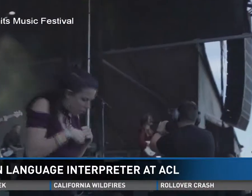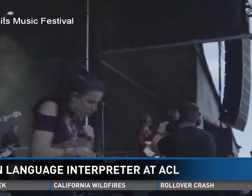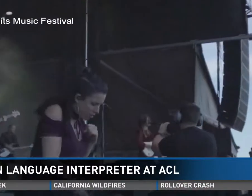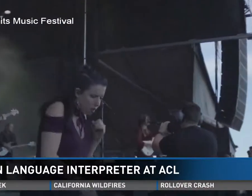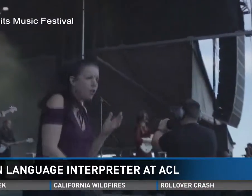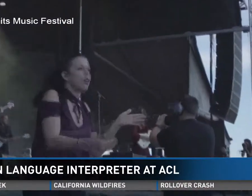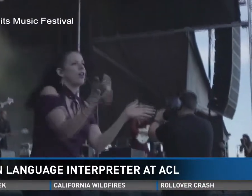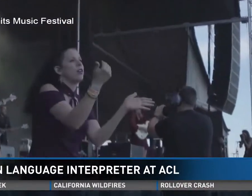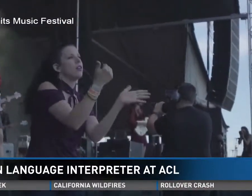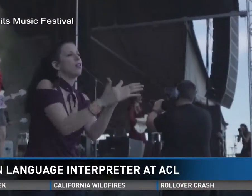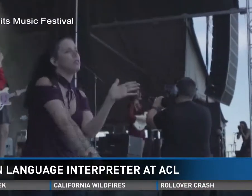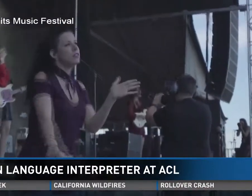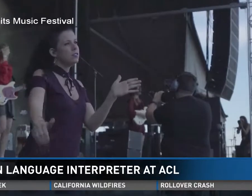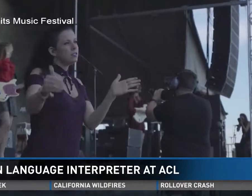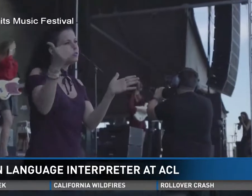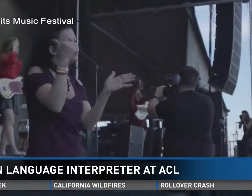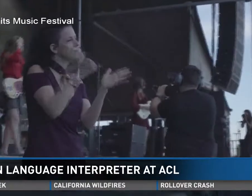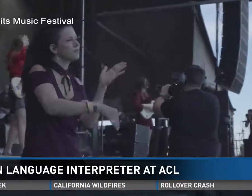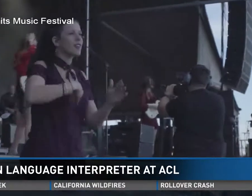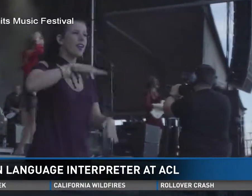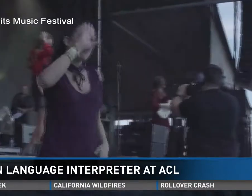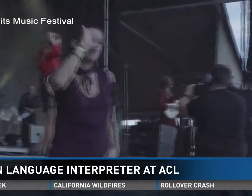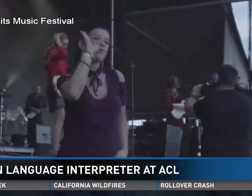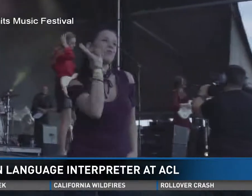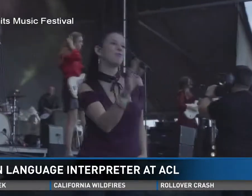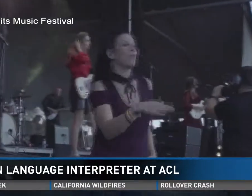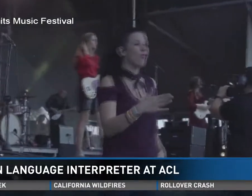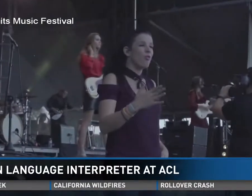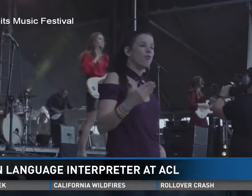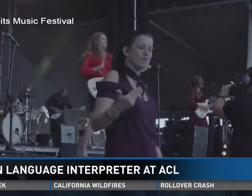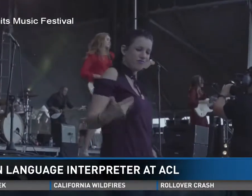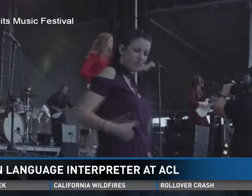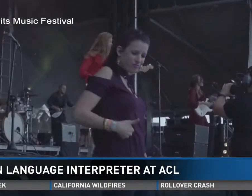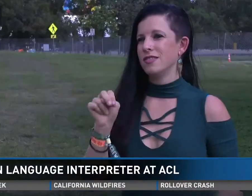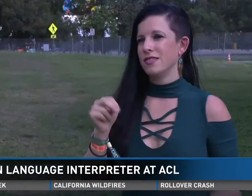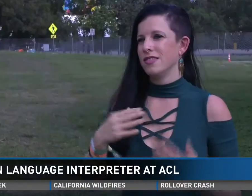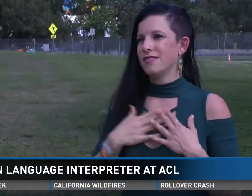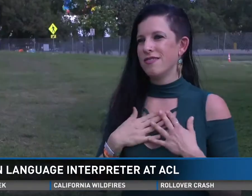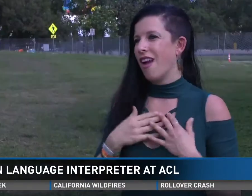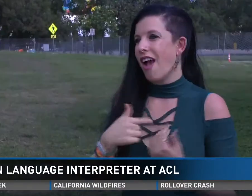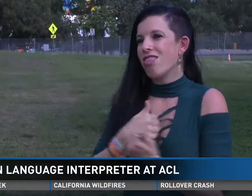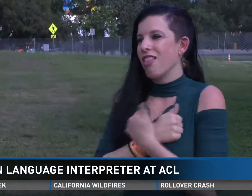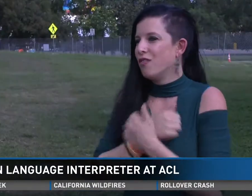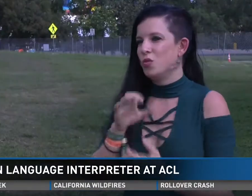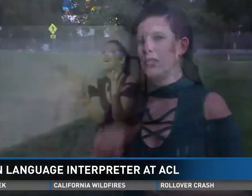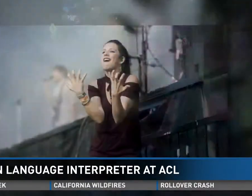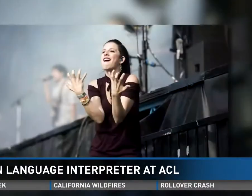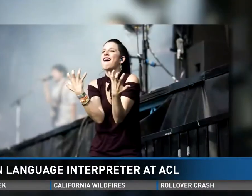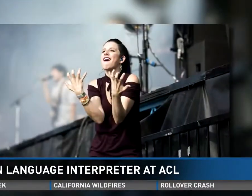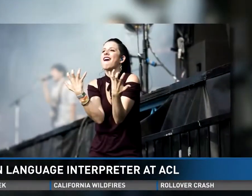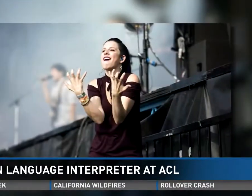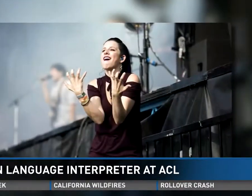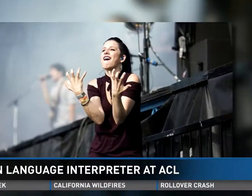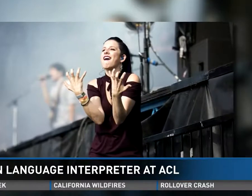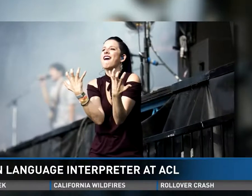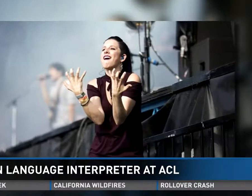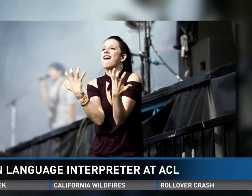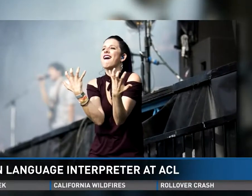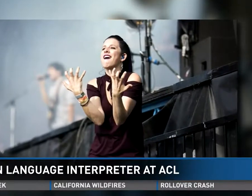can hear into a career. A lot of it has to do with passion. I love doing this. As ACL's only